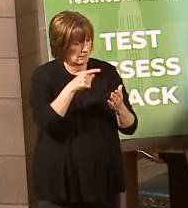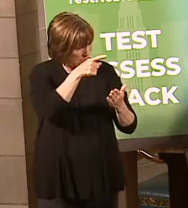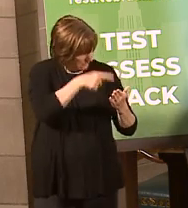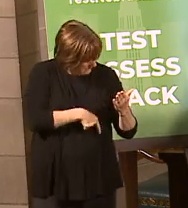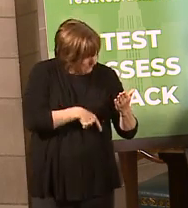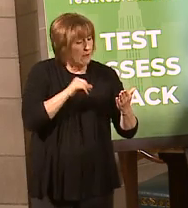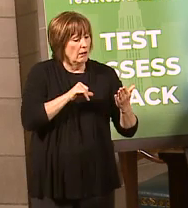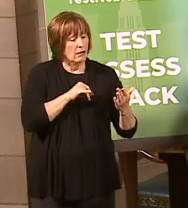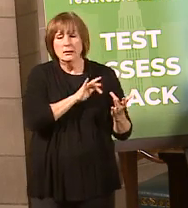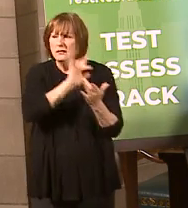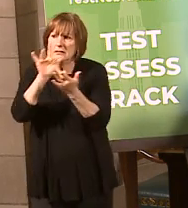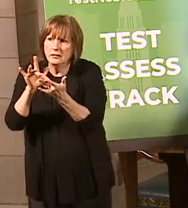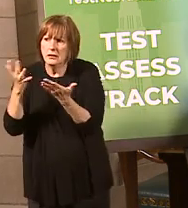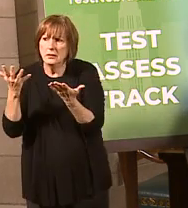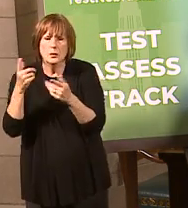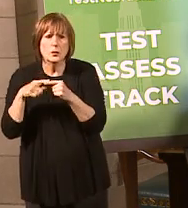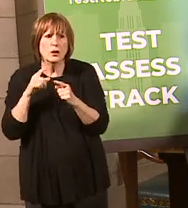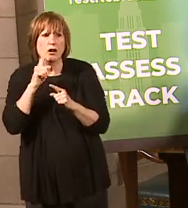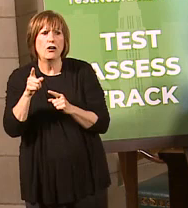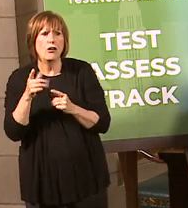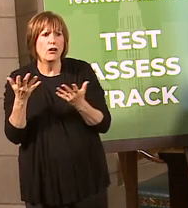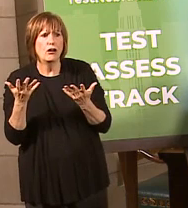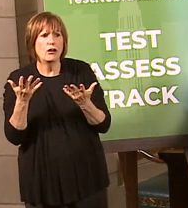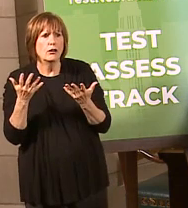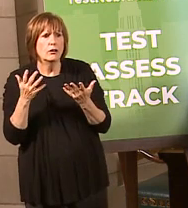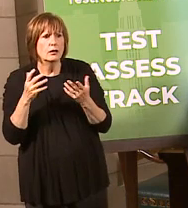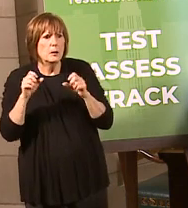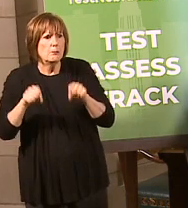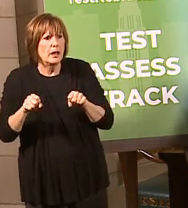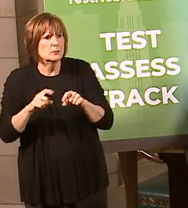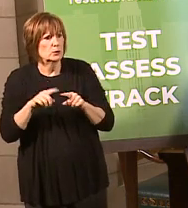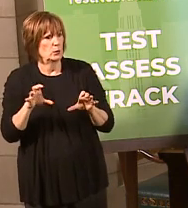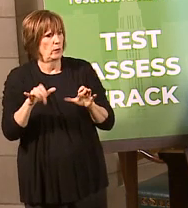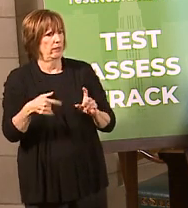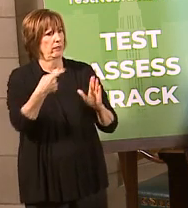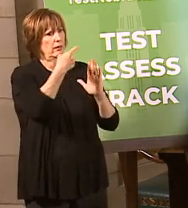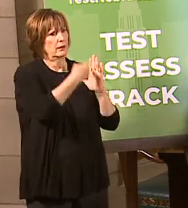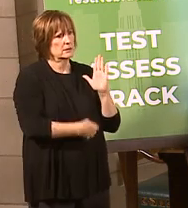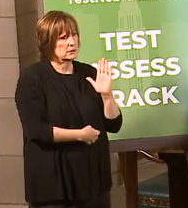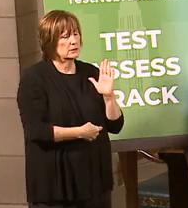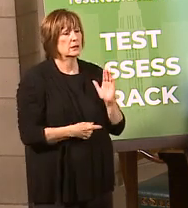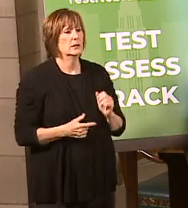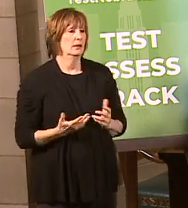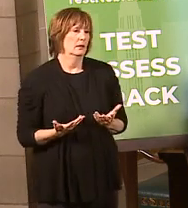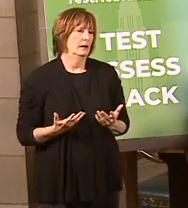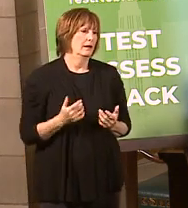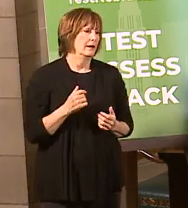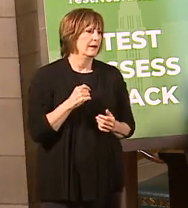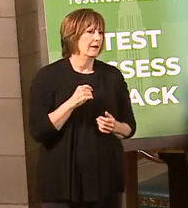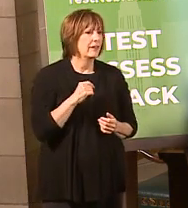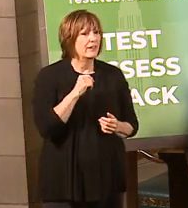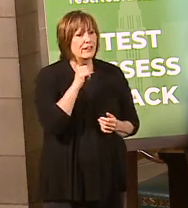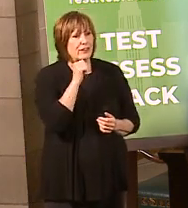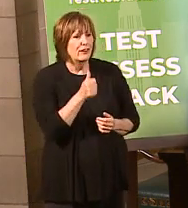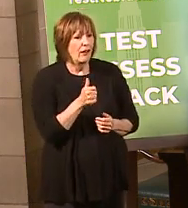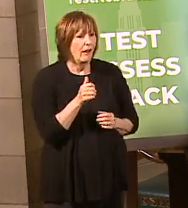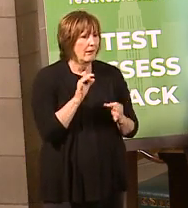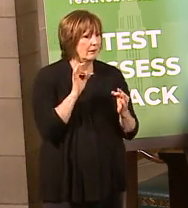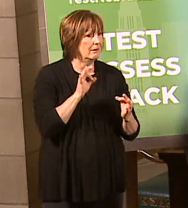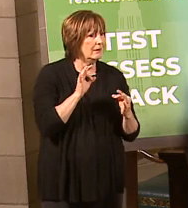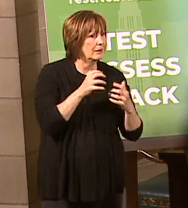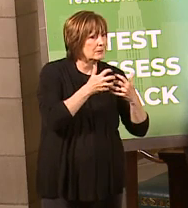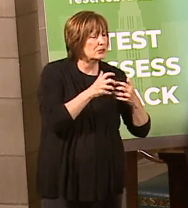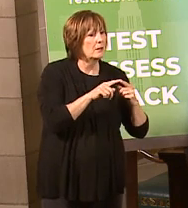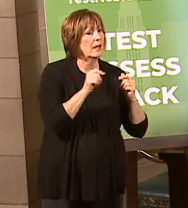to them to be able to find out what are the obstacles for them doing that. Now, these are not most, by and large, they're not high throughput machines, but